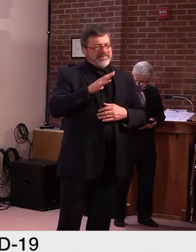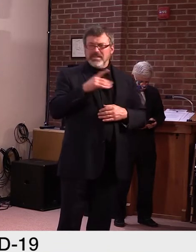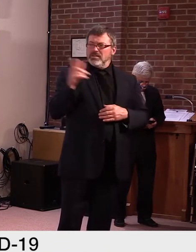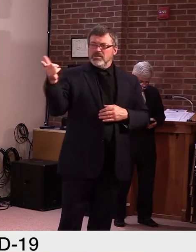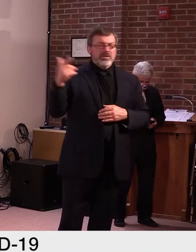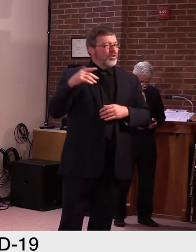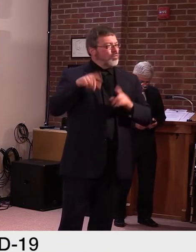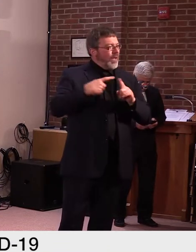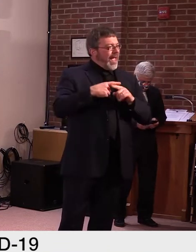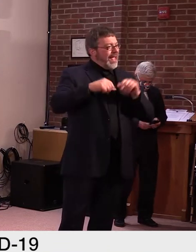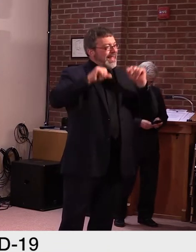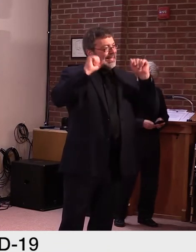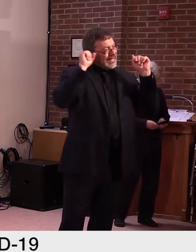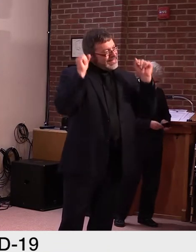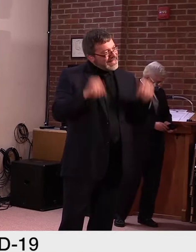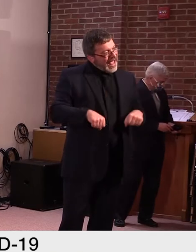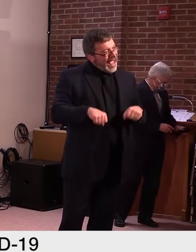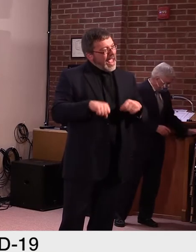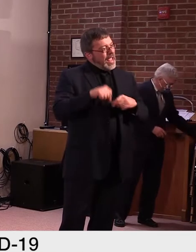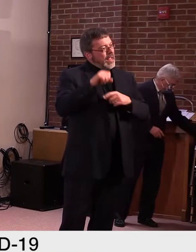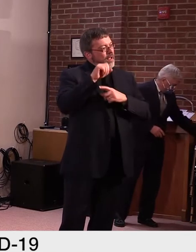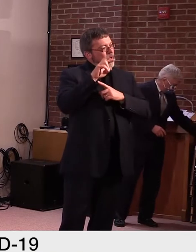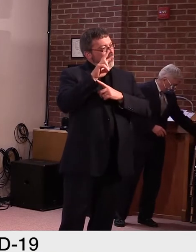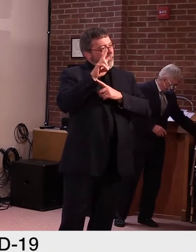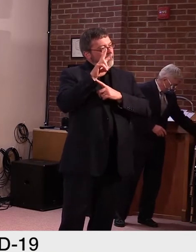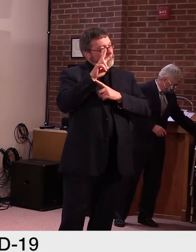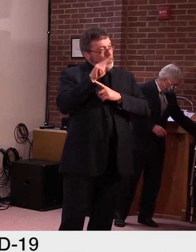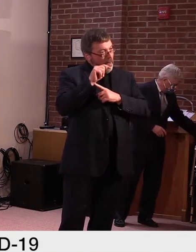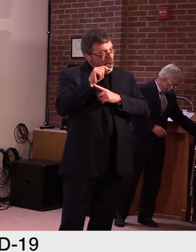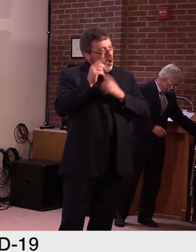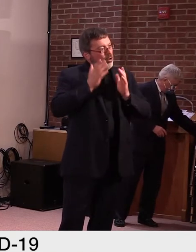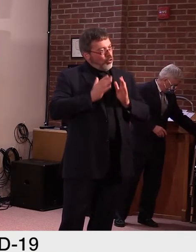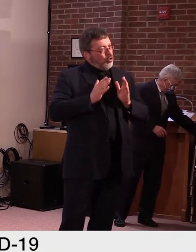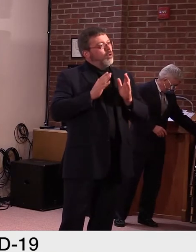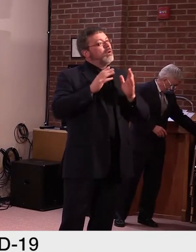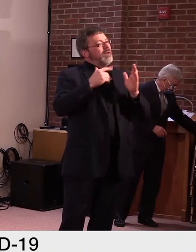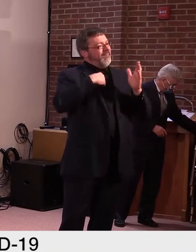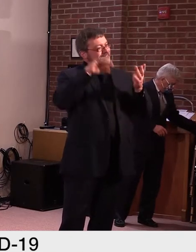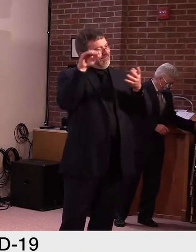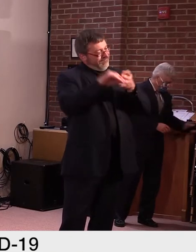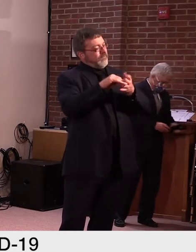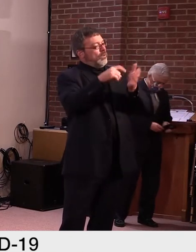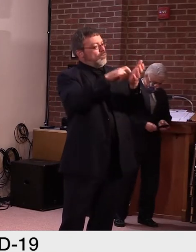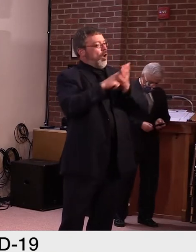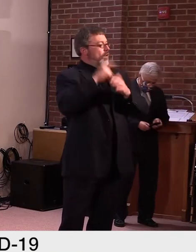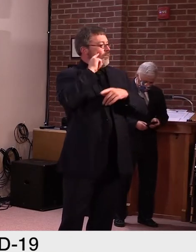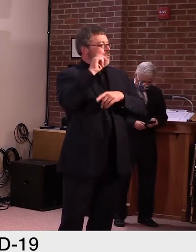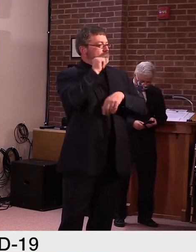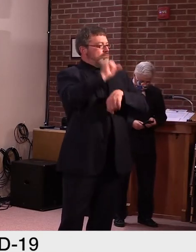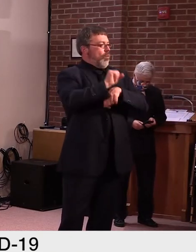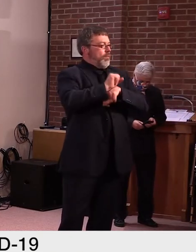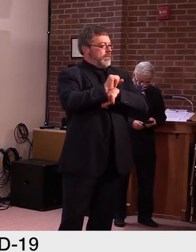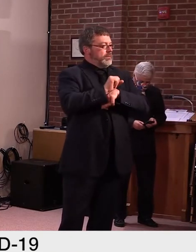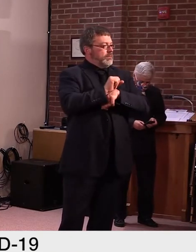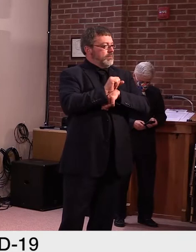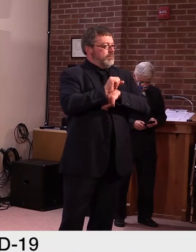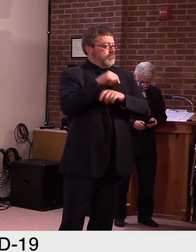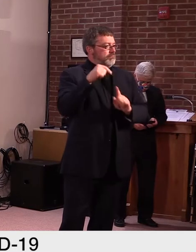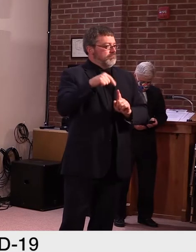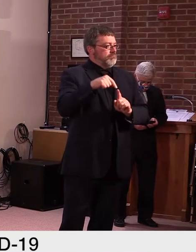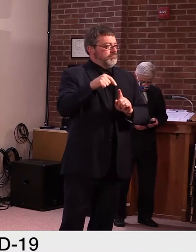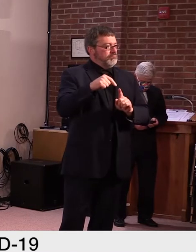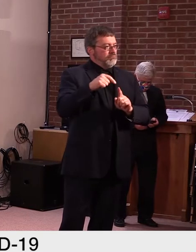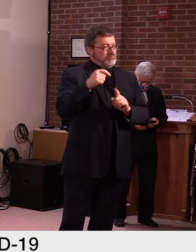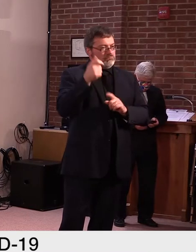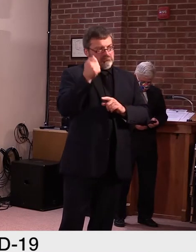or a job search requirement again? Yeah. Well, again, as I stated, uh, earlier, when we get to a point, uh, I think we have